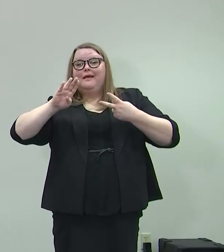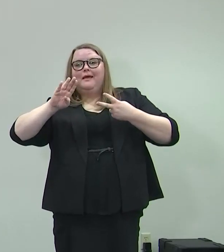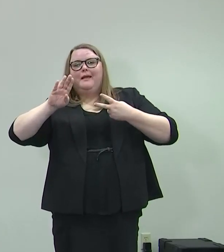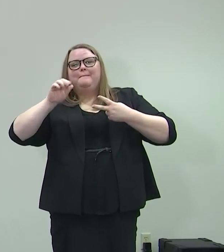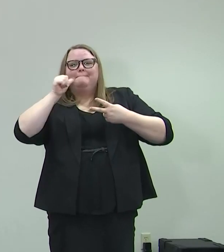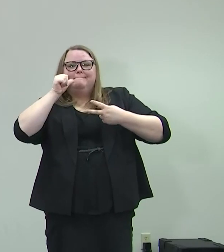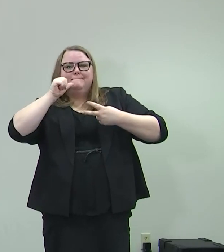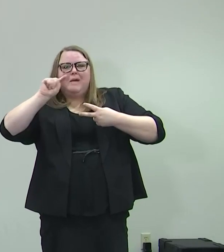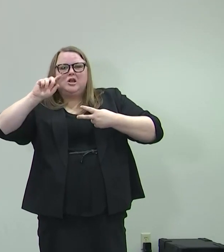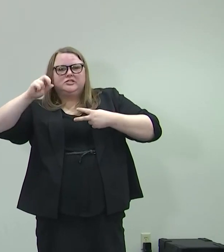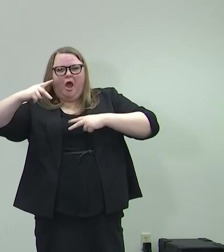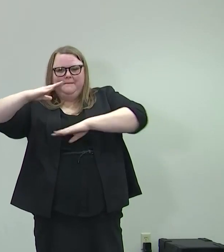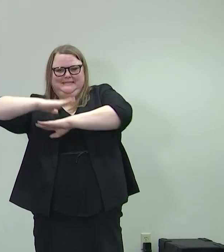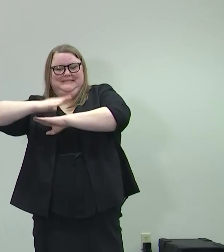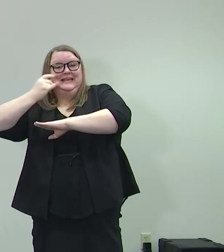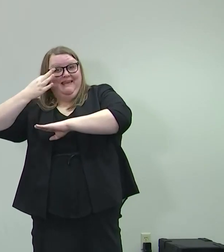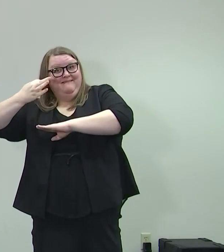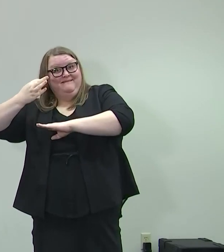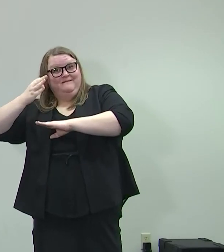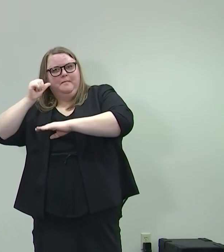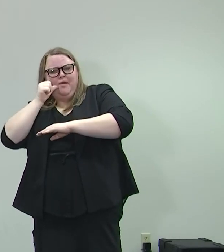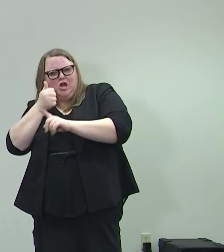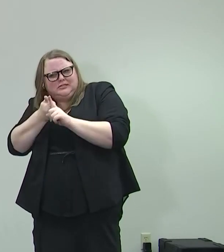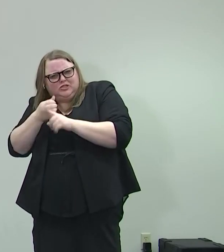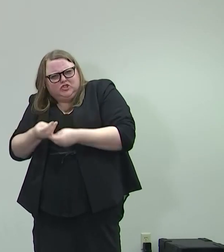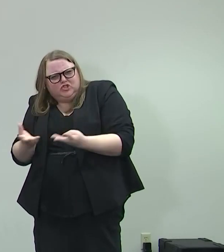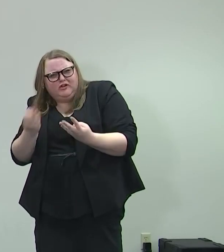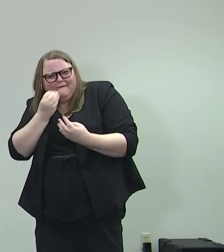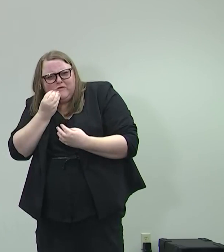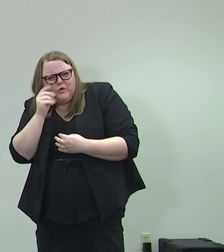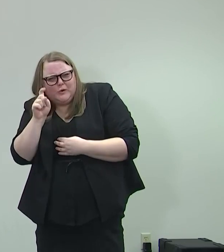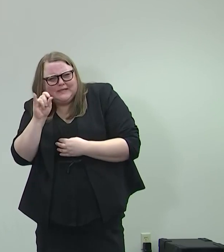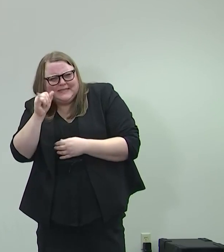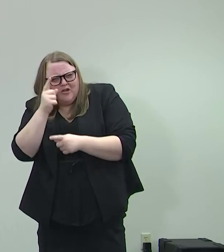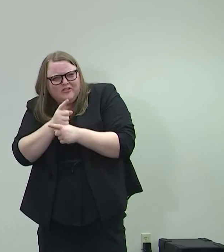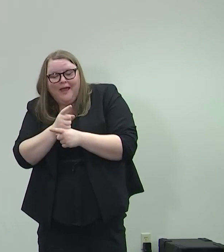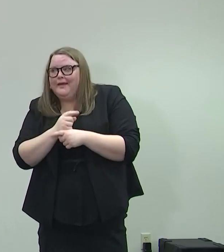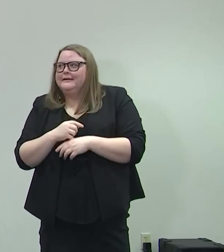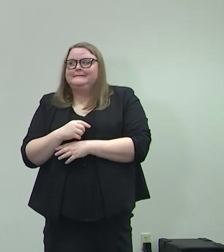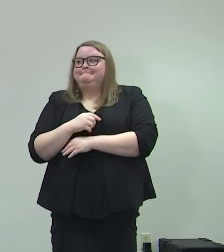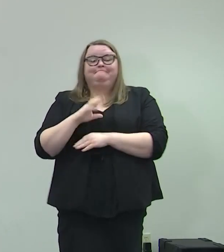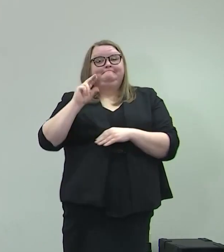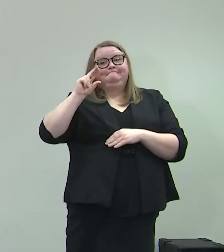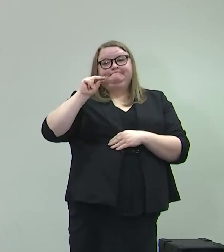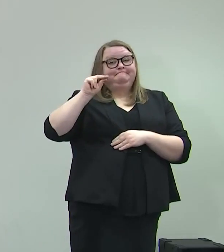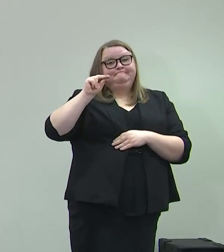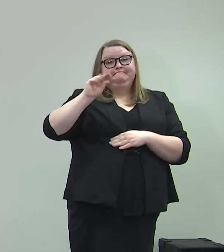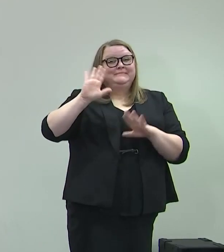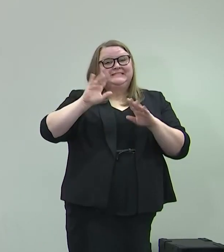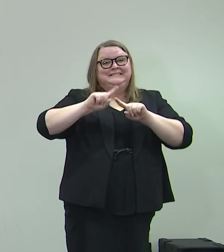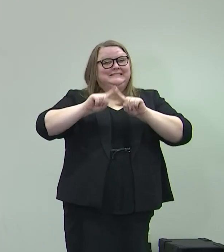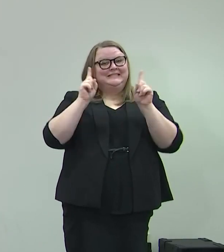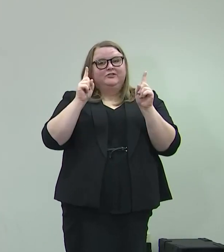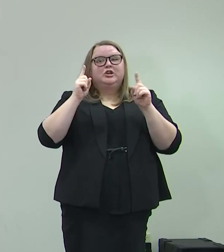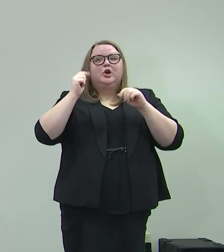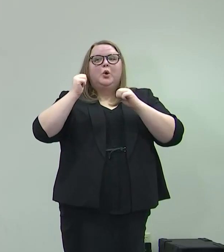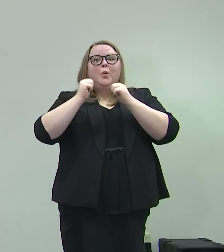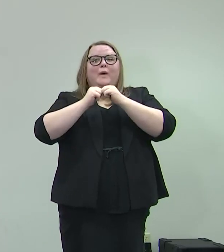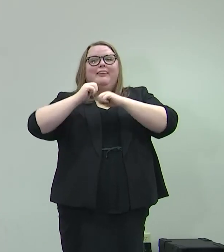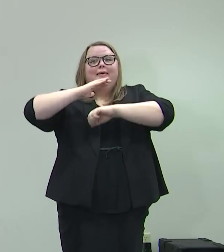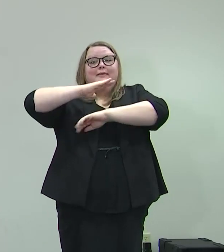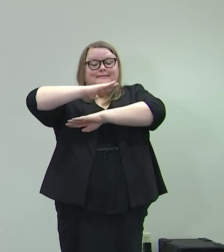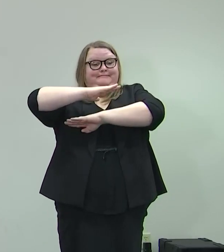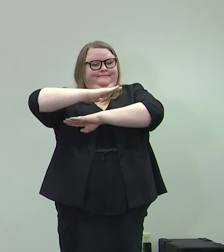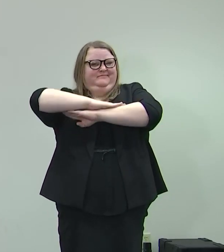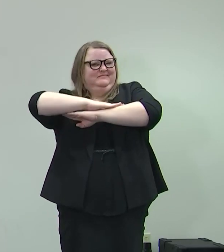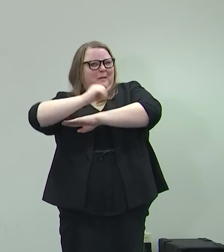bars that serve food. Would that be correct? No, there's not an exchange in restriction on bar tops with gaming machines that serve food.